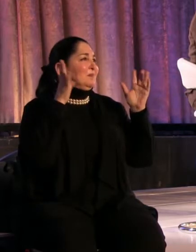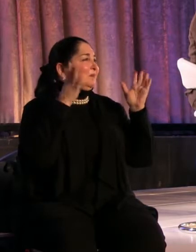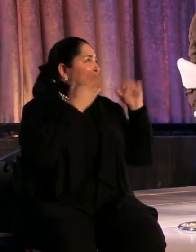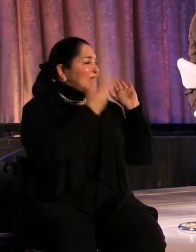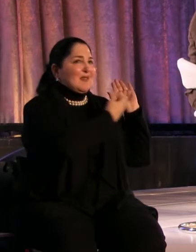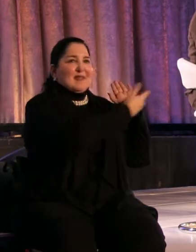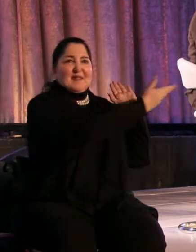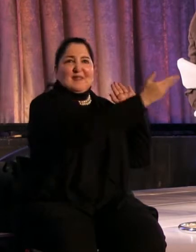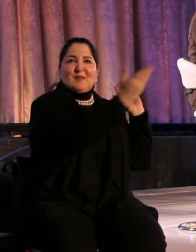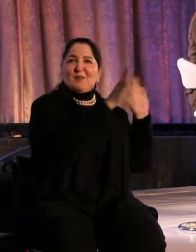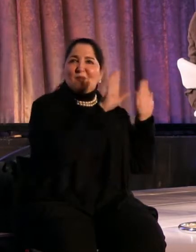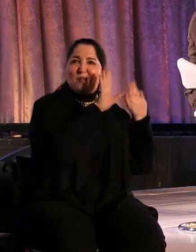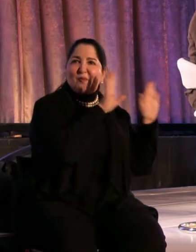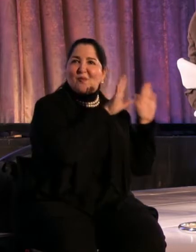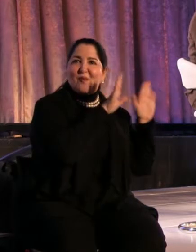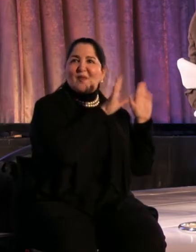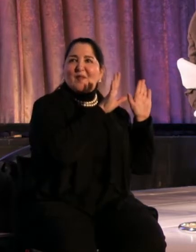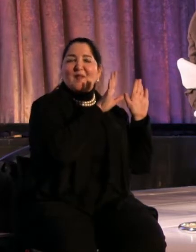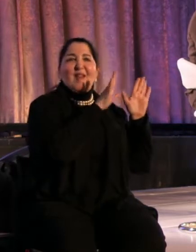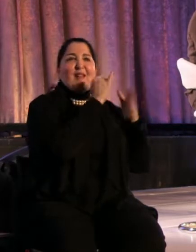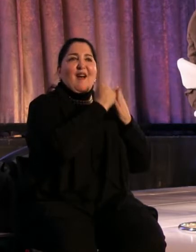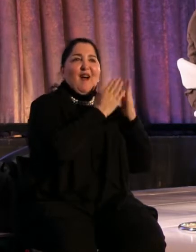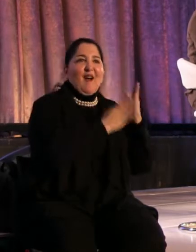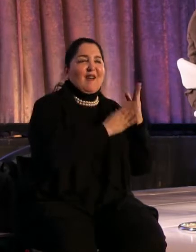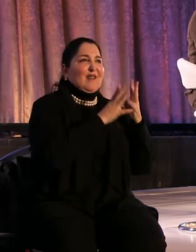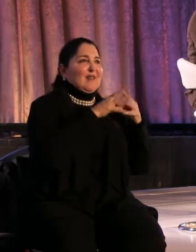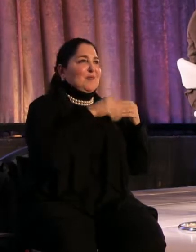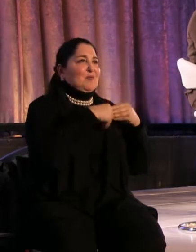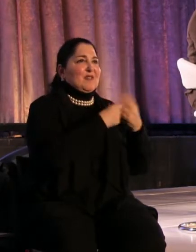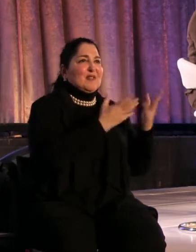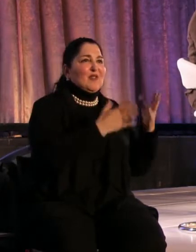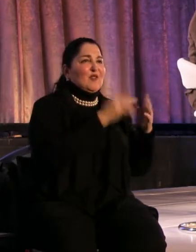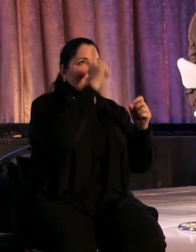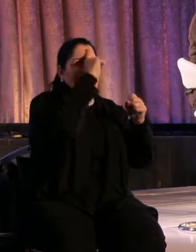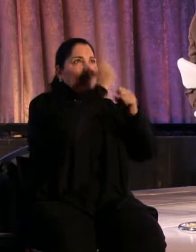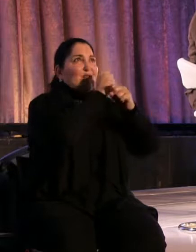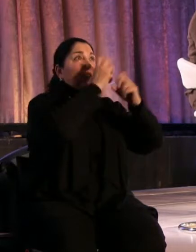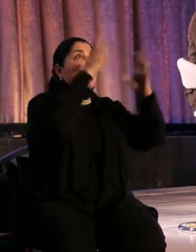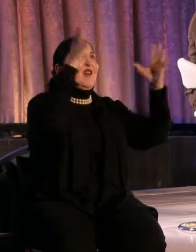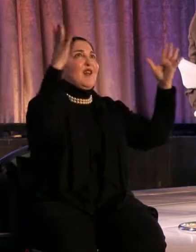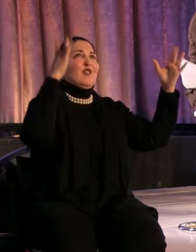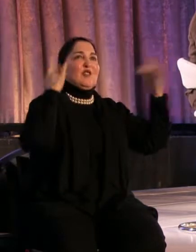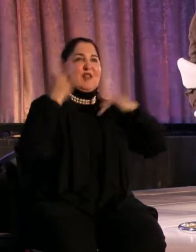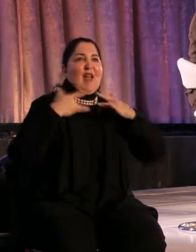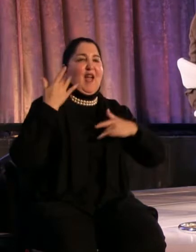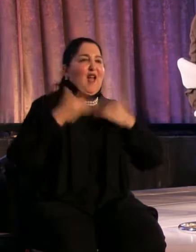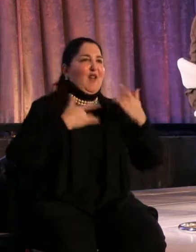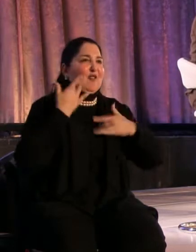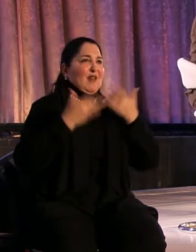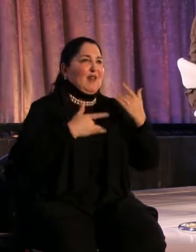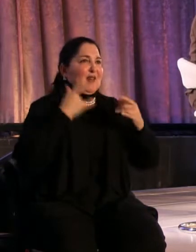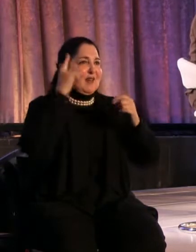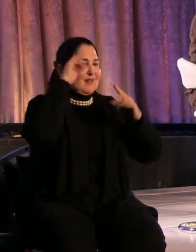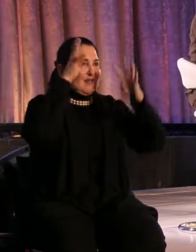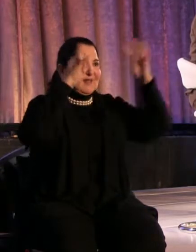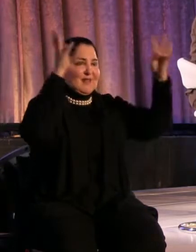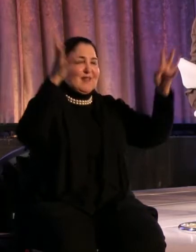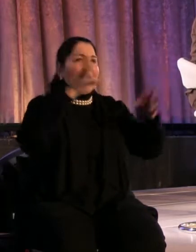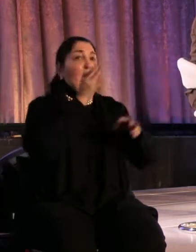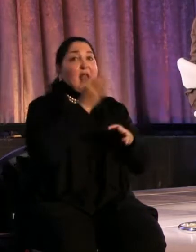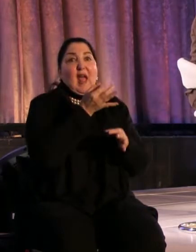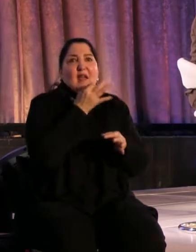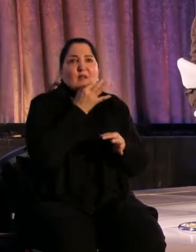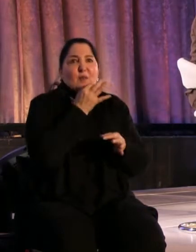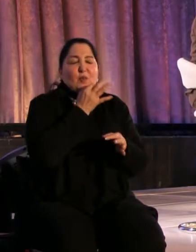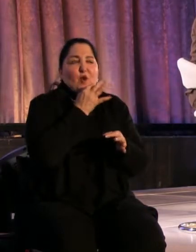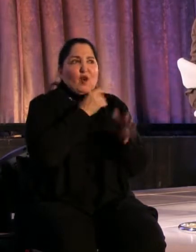battery of thinkers, culture makers, visionaries, and experts in